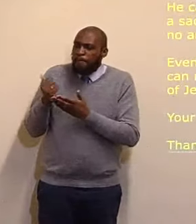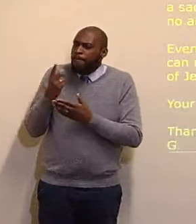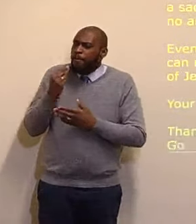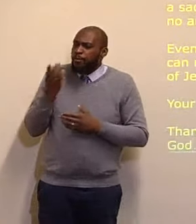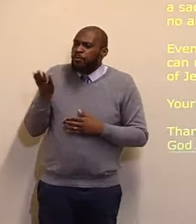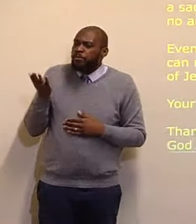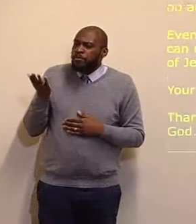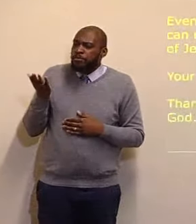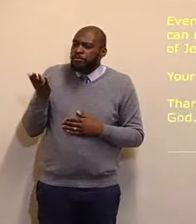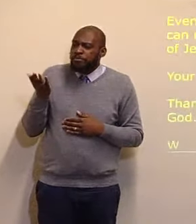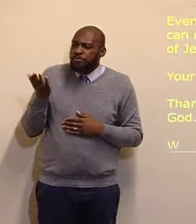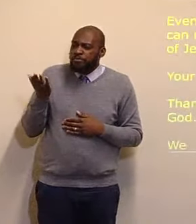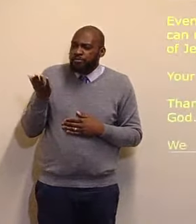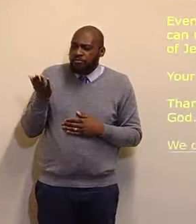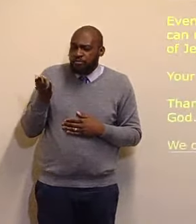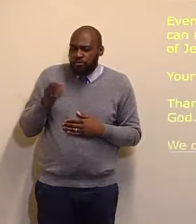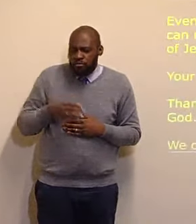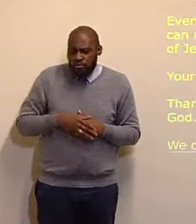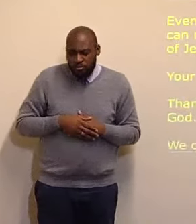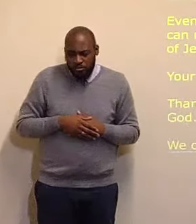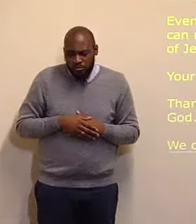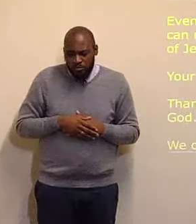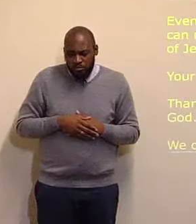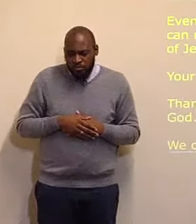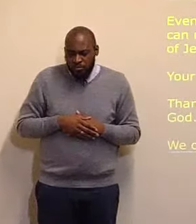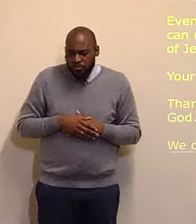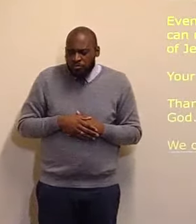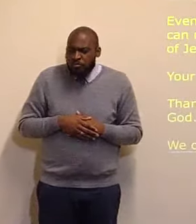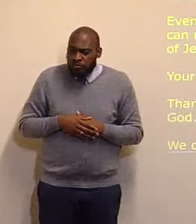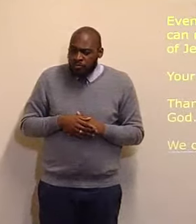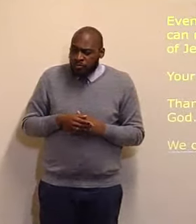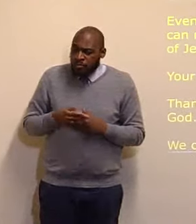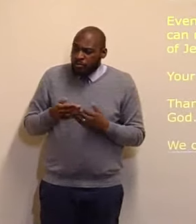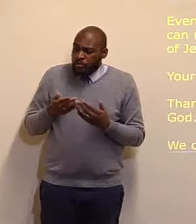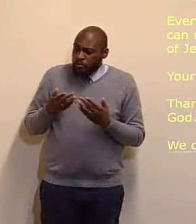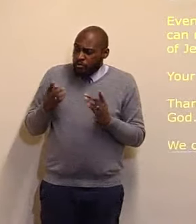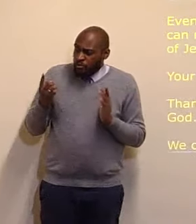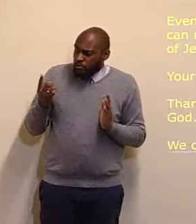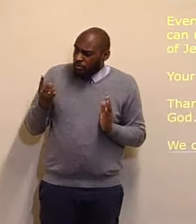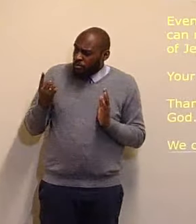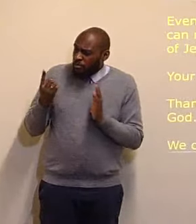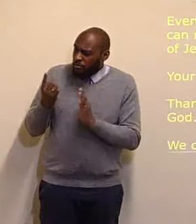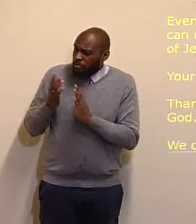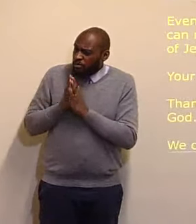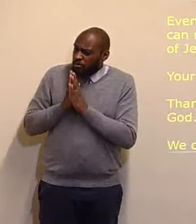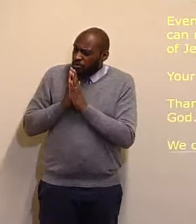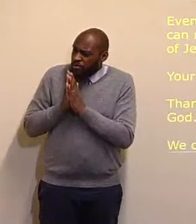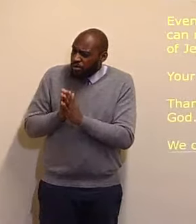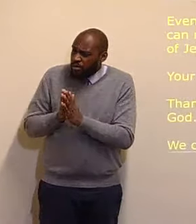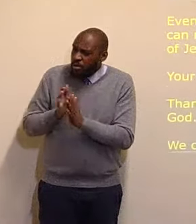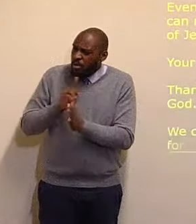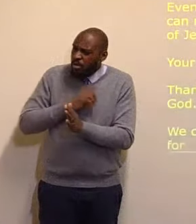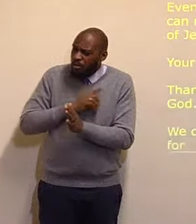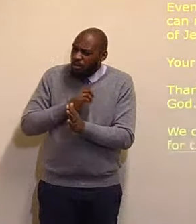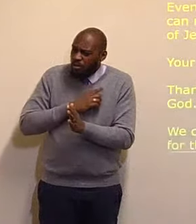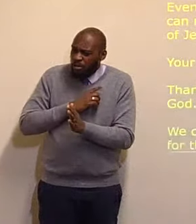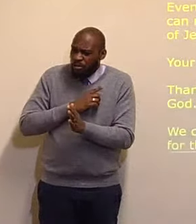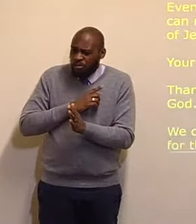we come before thee again, to thank thee for that great example of, of a sacrifice, of giving